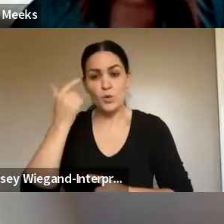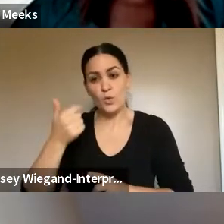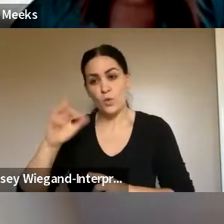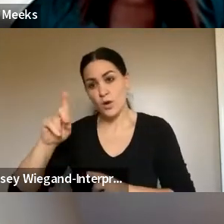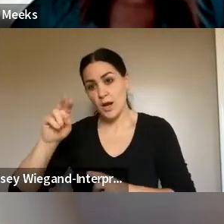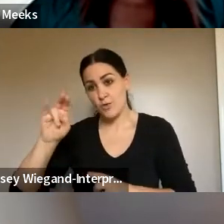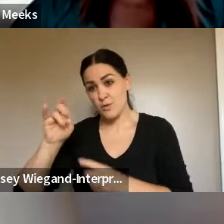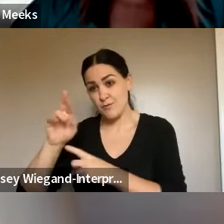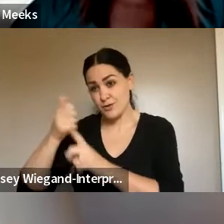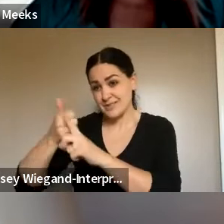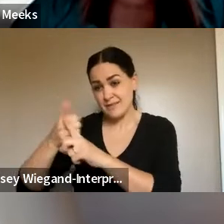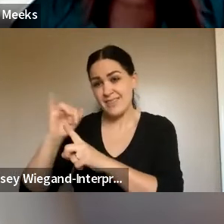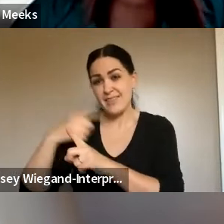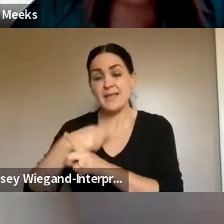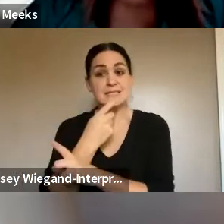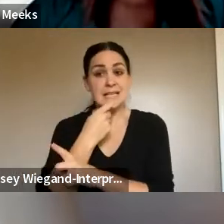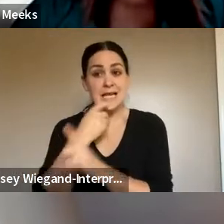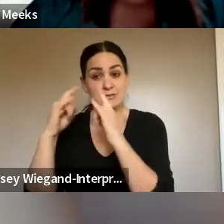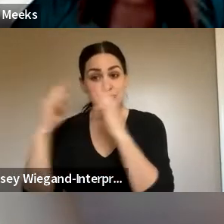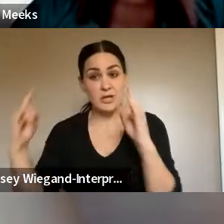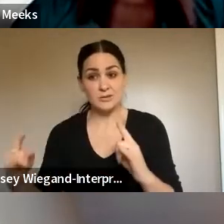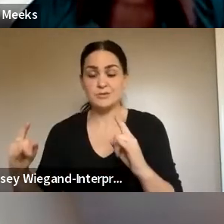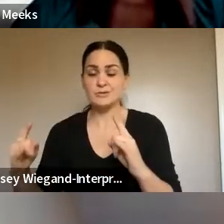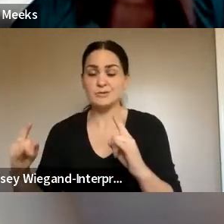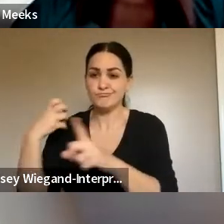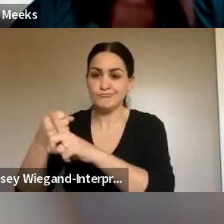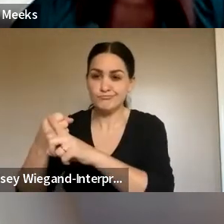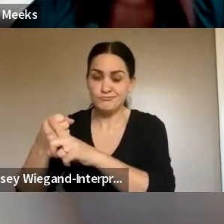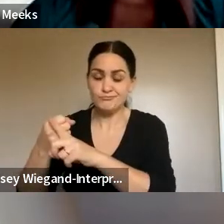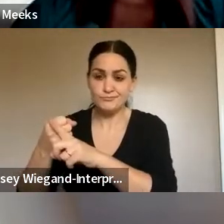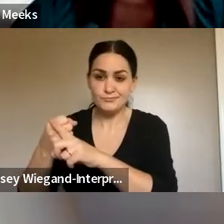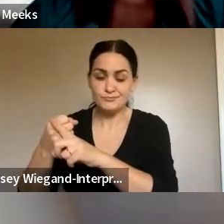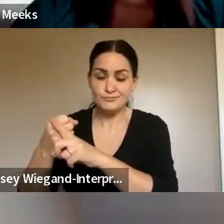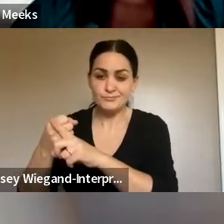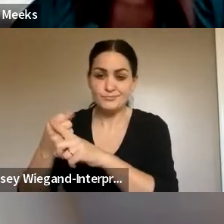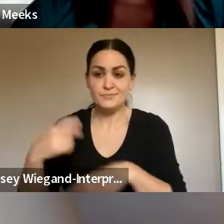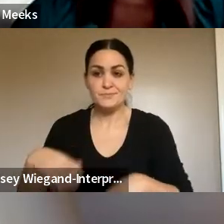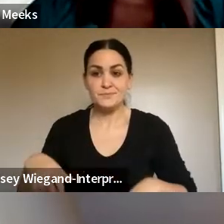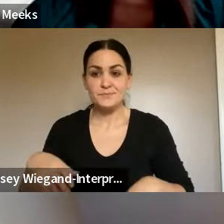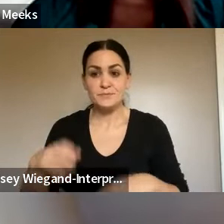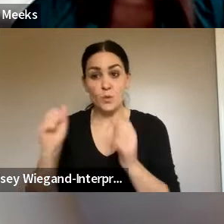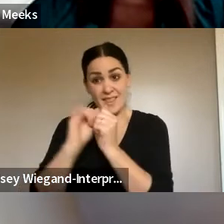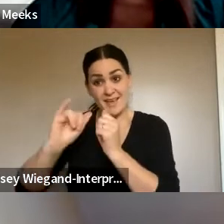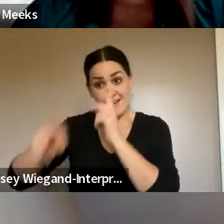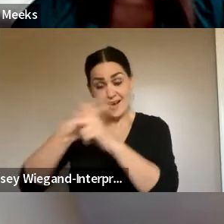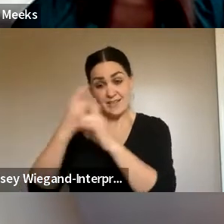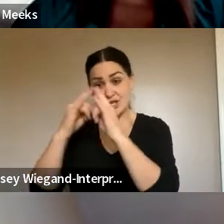It is a glass shelter that it got hit. And with those shelters, we don't have immediate replacements because